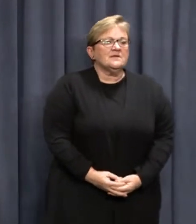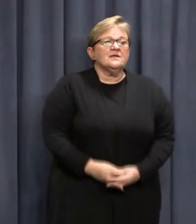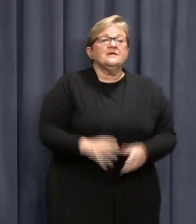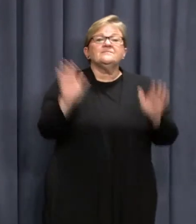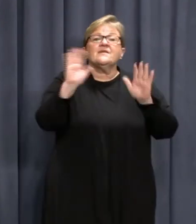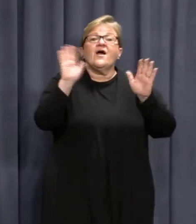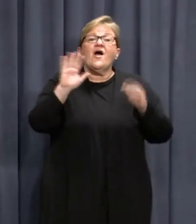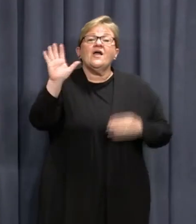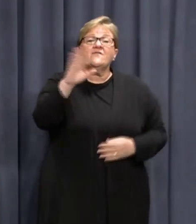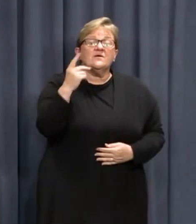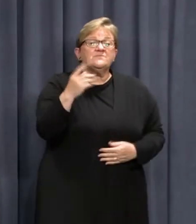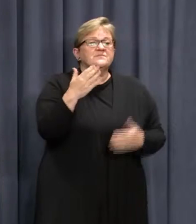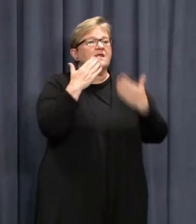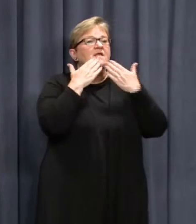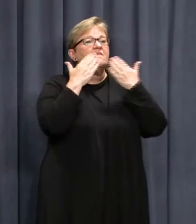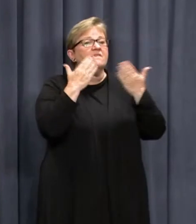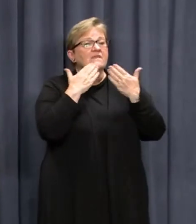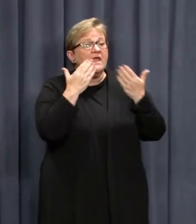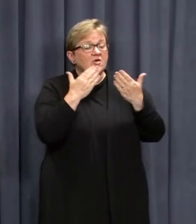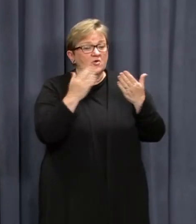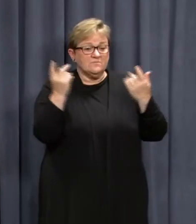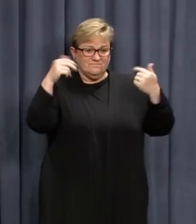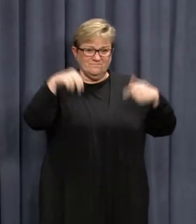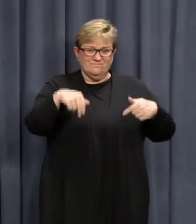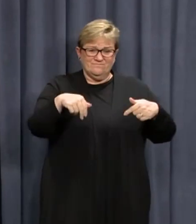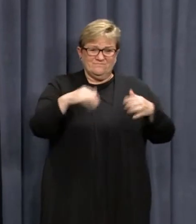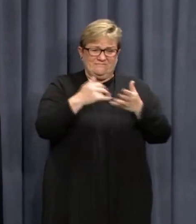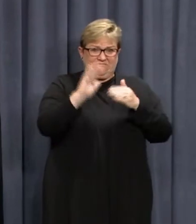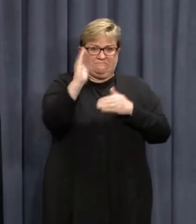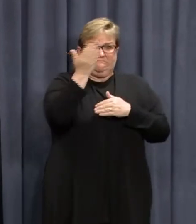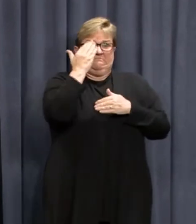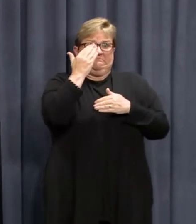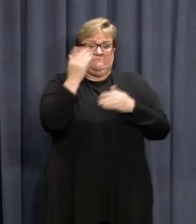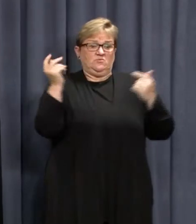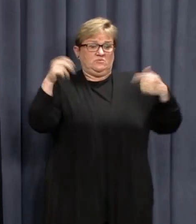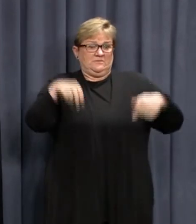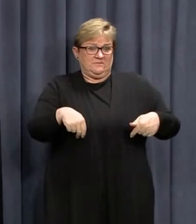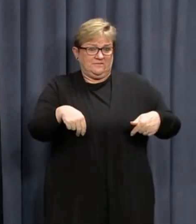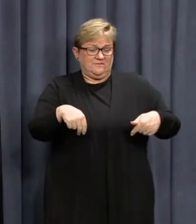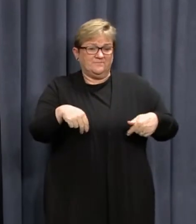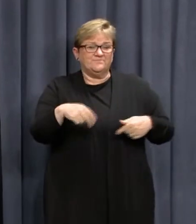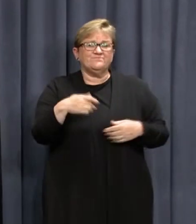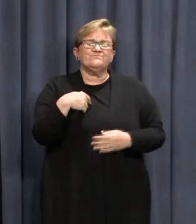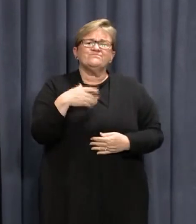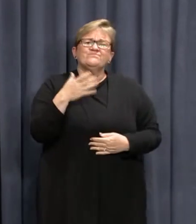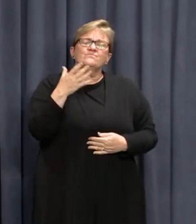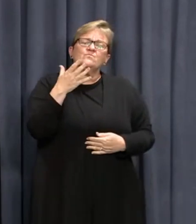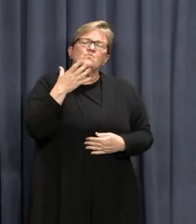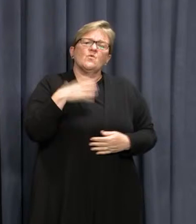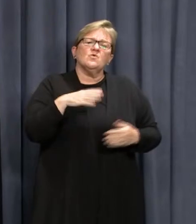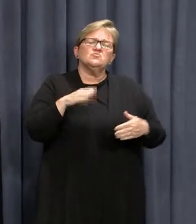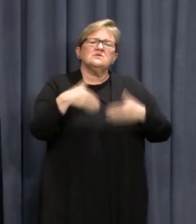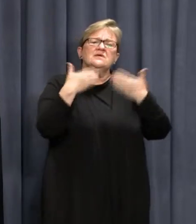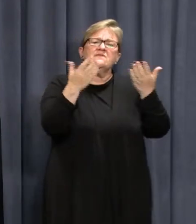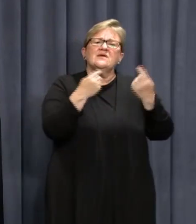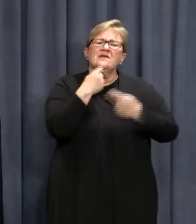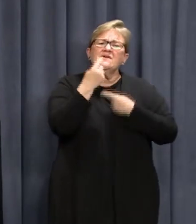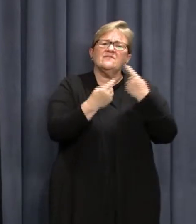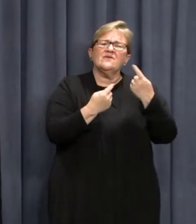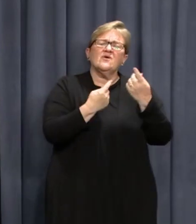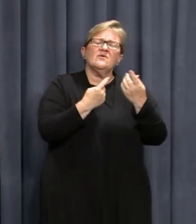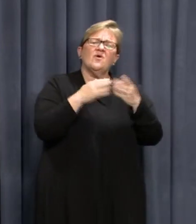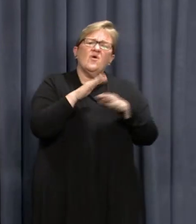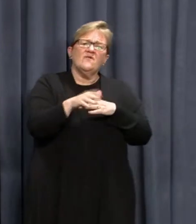Hi, everyone. Thank you for joining us at such short notice. I wanted to be able to provide information on a